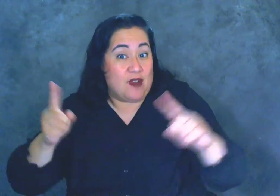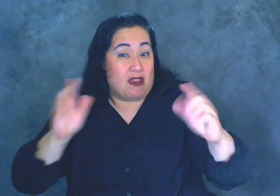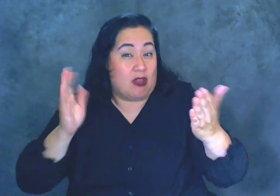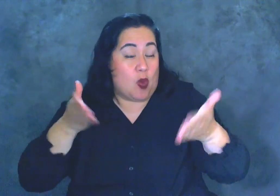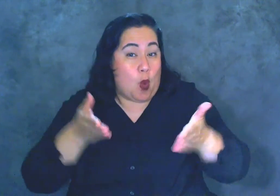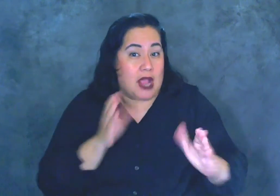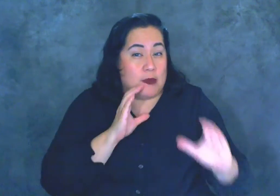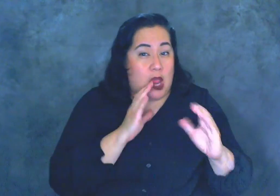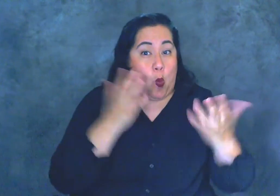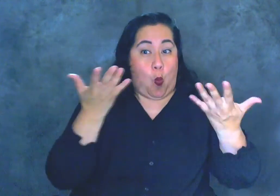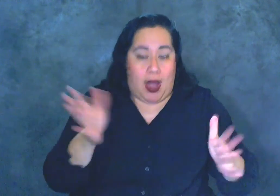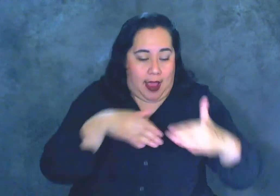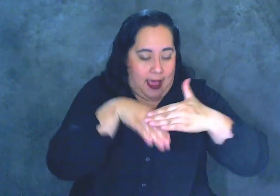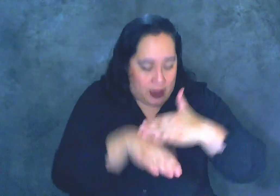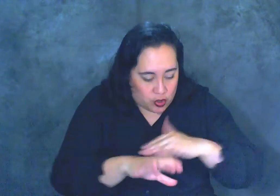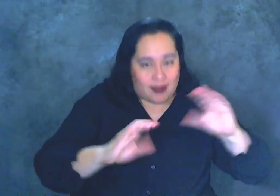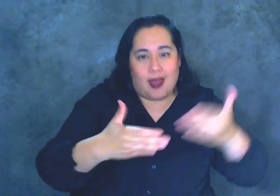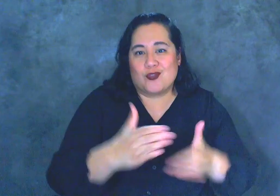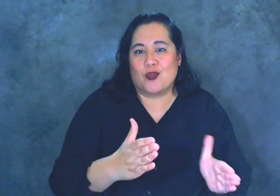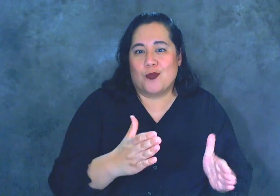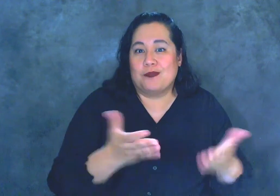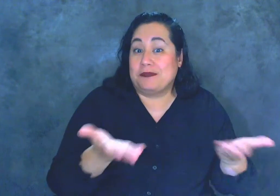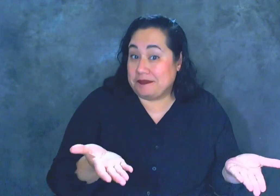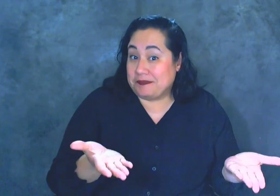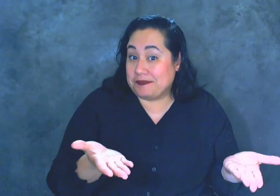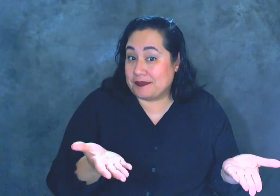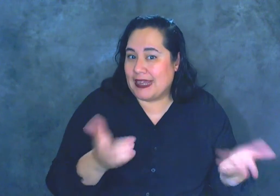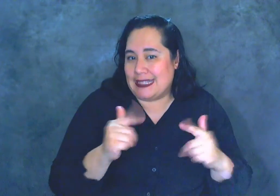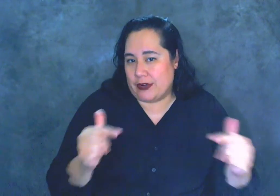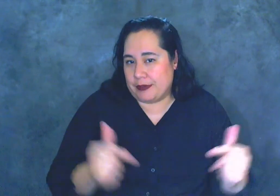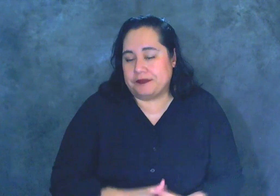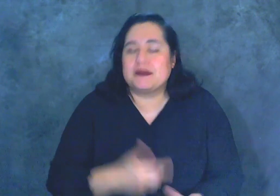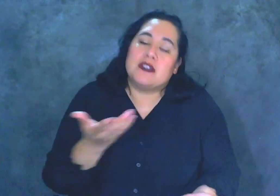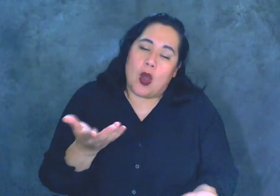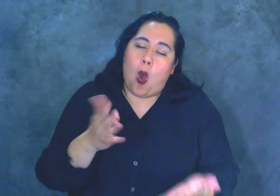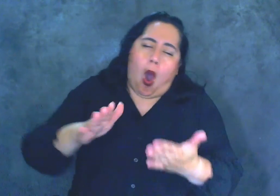communicate once I enter the classroom, or And so all of these